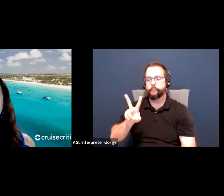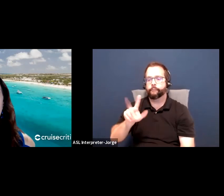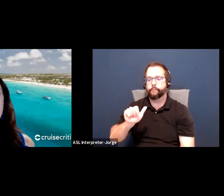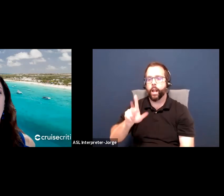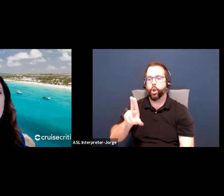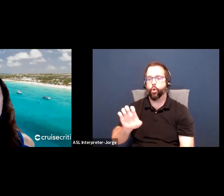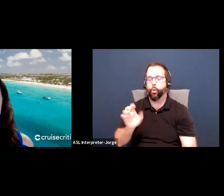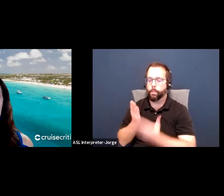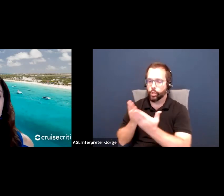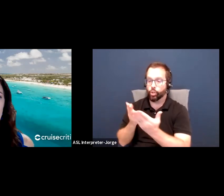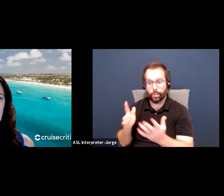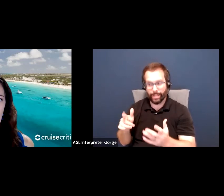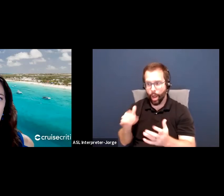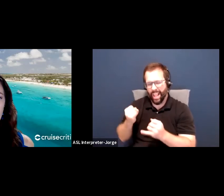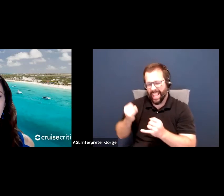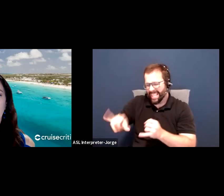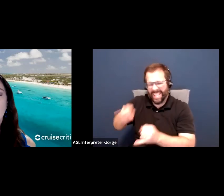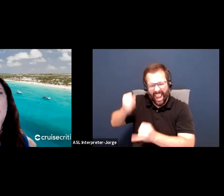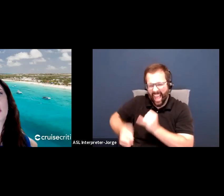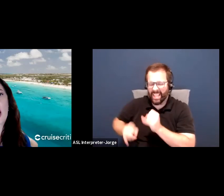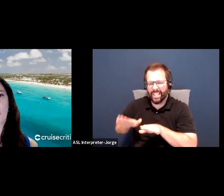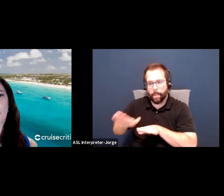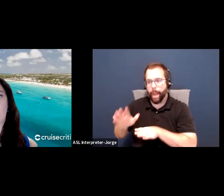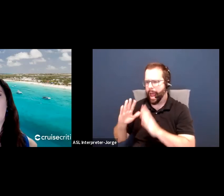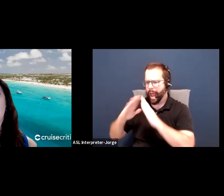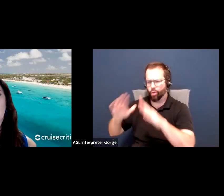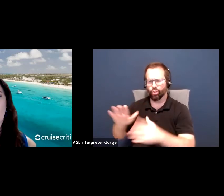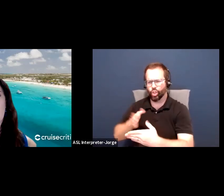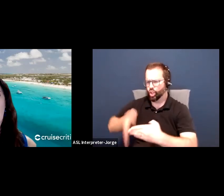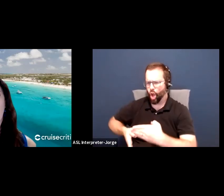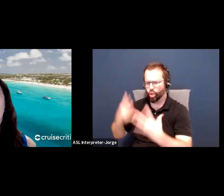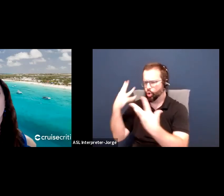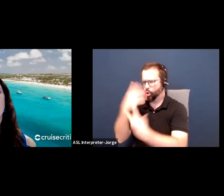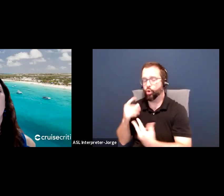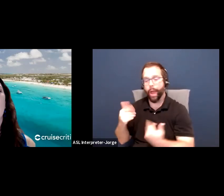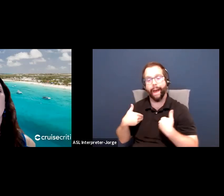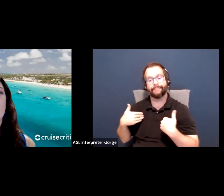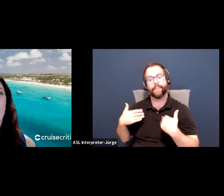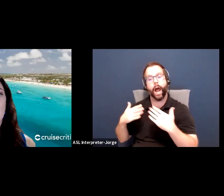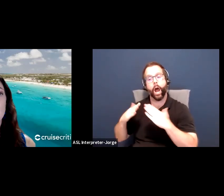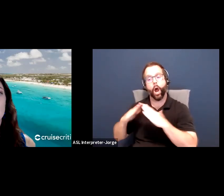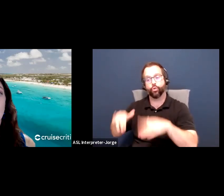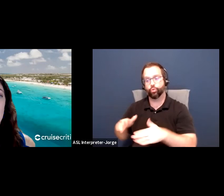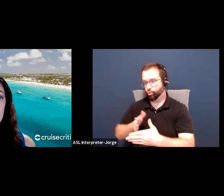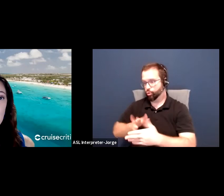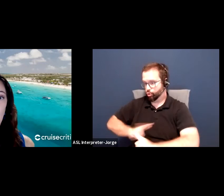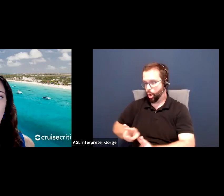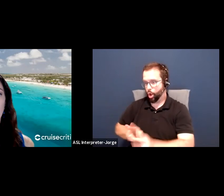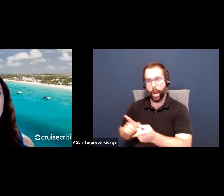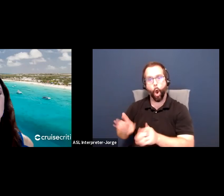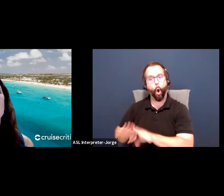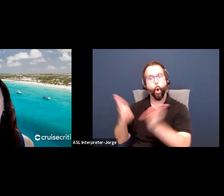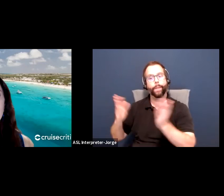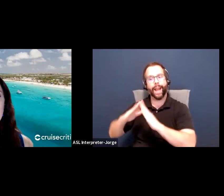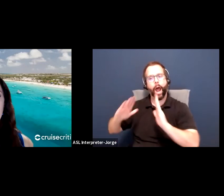The value proposition is the open house. When you have your house done and you have an open house, you're telling others why you should buy this house.